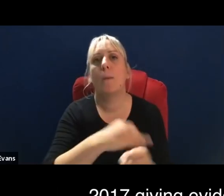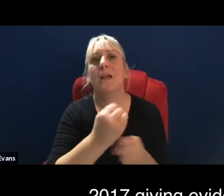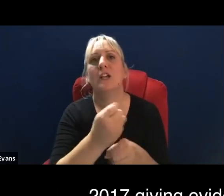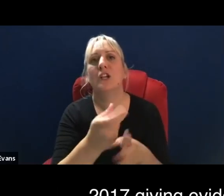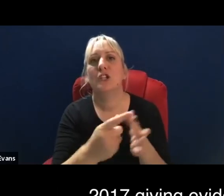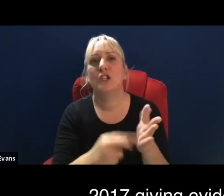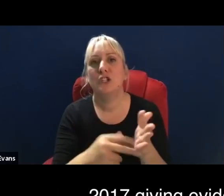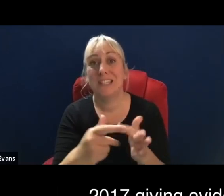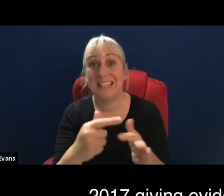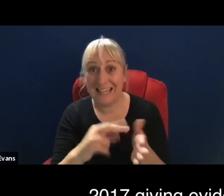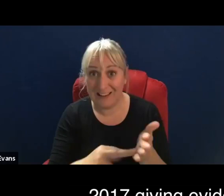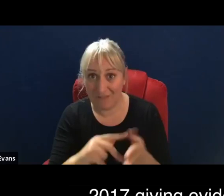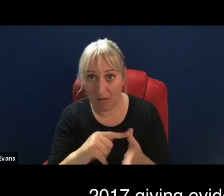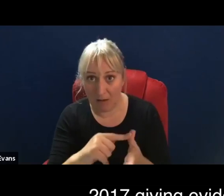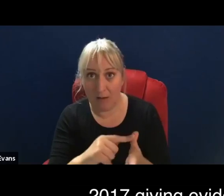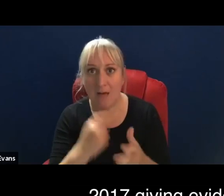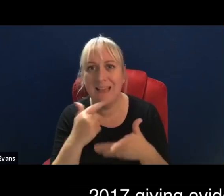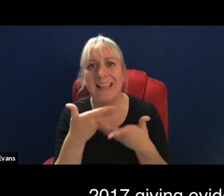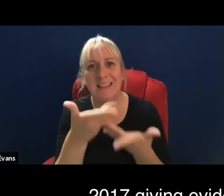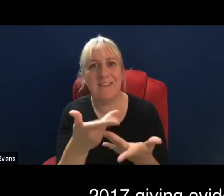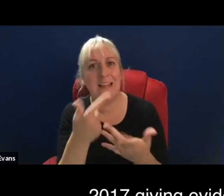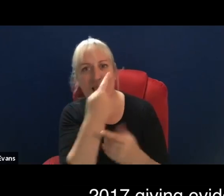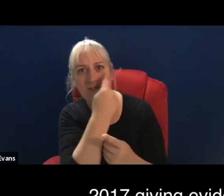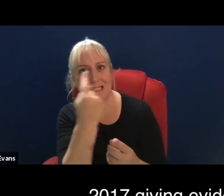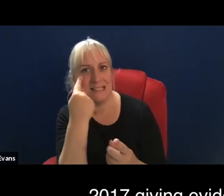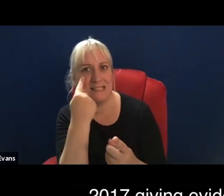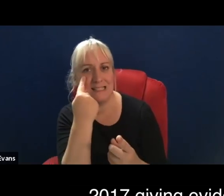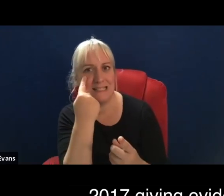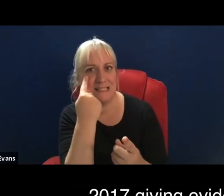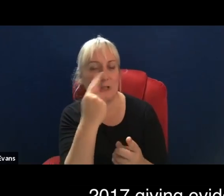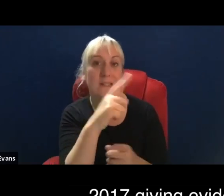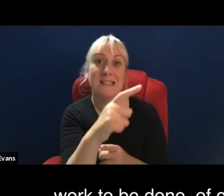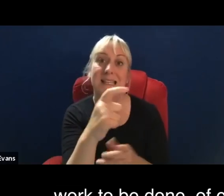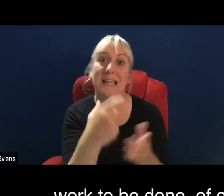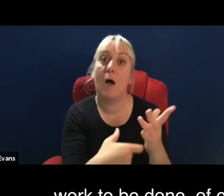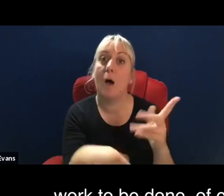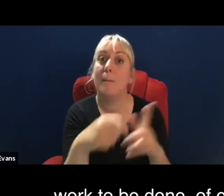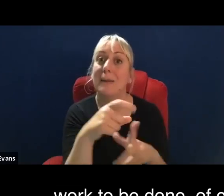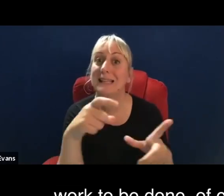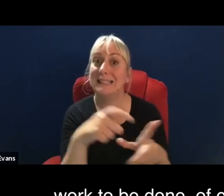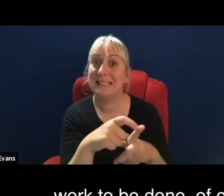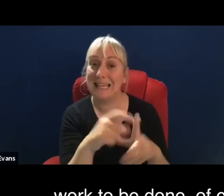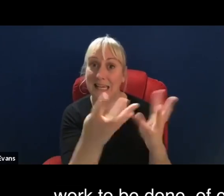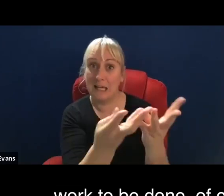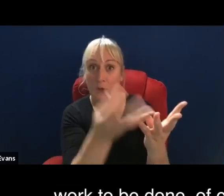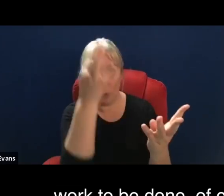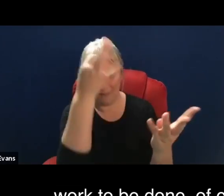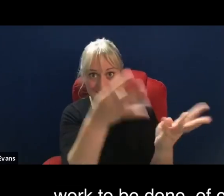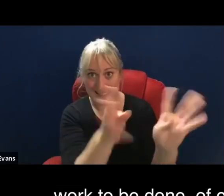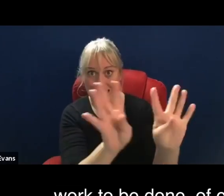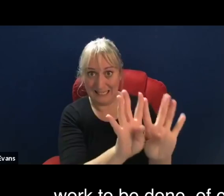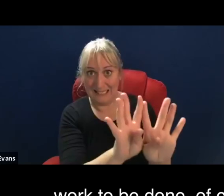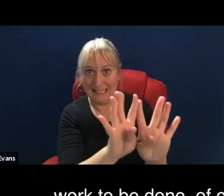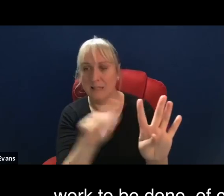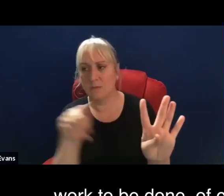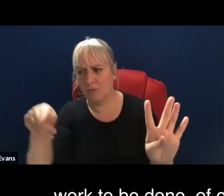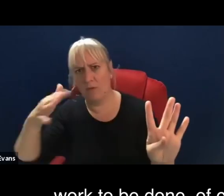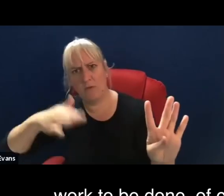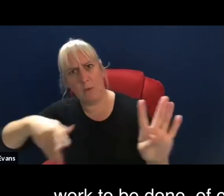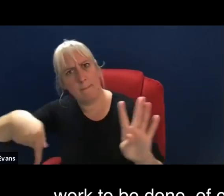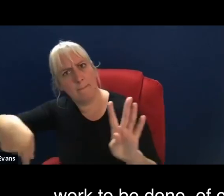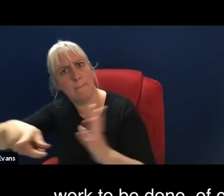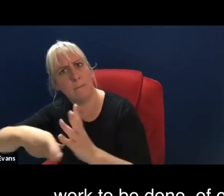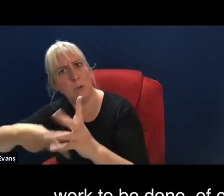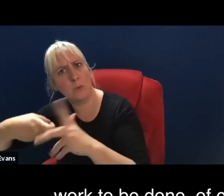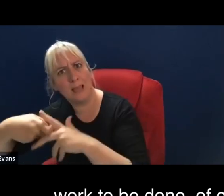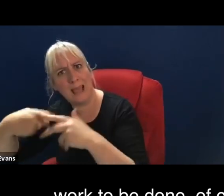giving evidence to the CRPD committee, were activists. But there's more work to be done, of course there